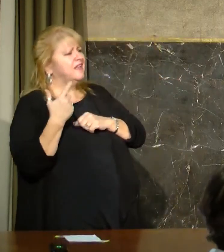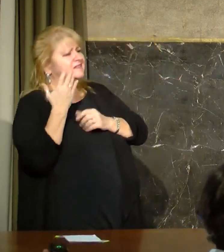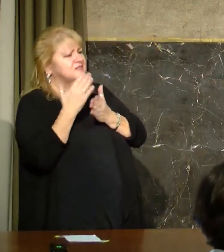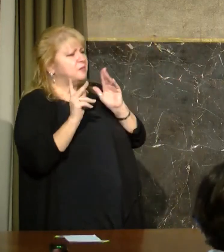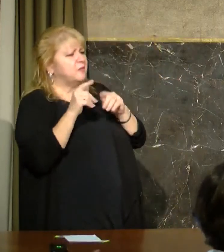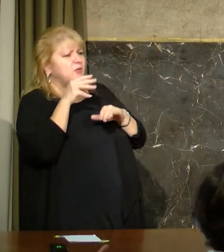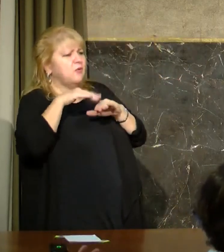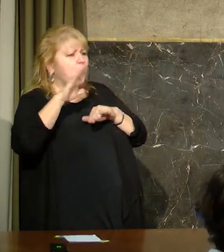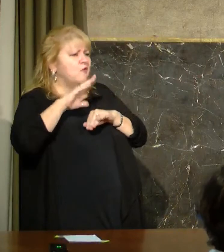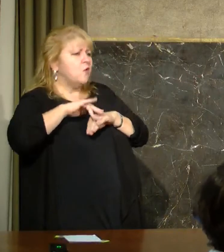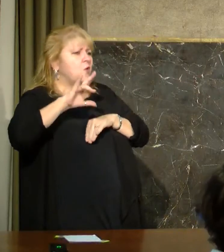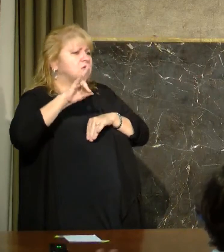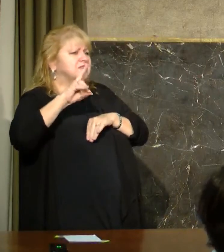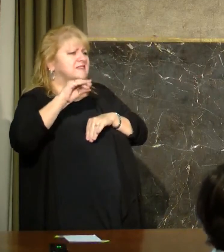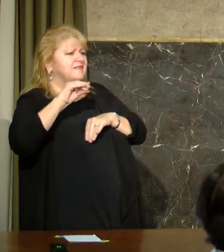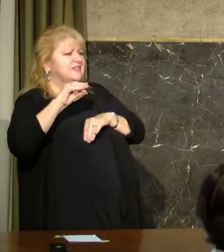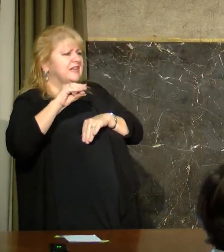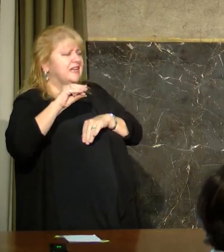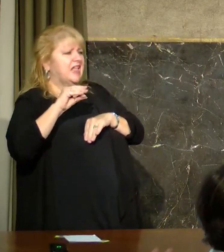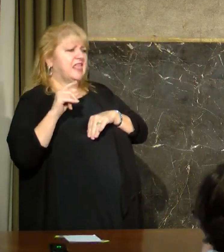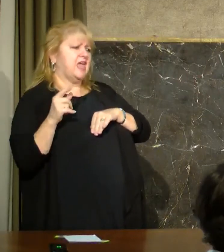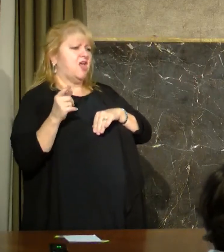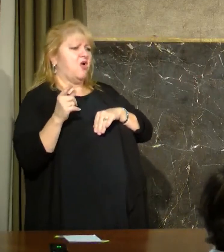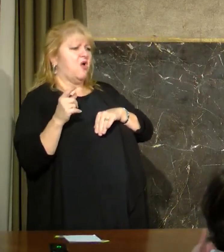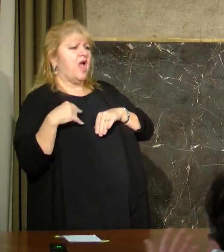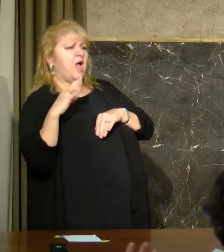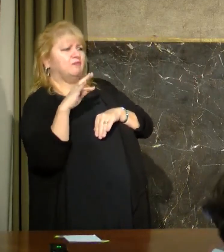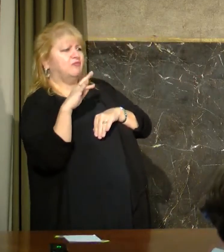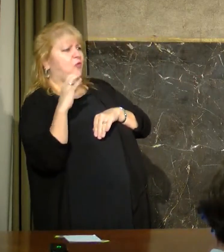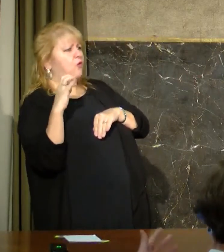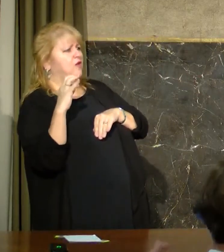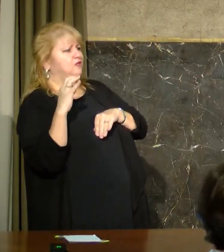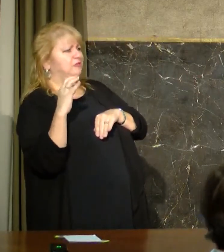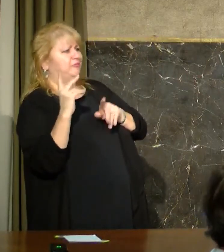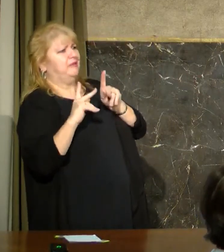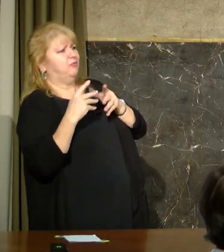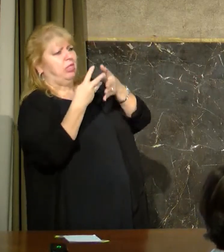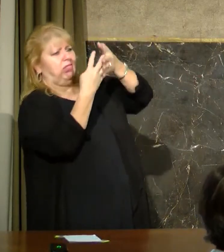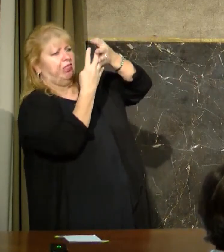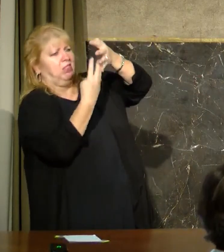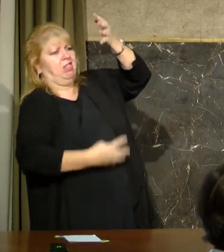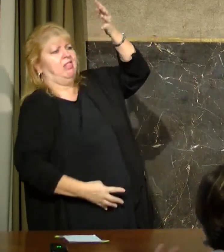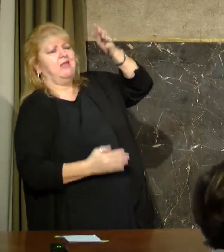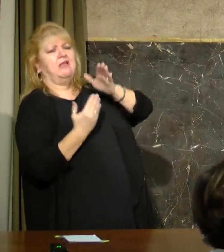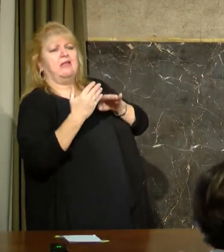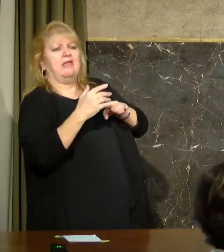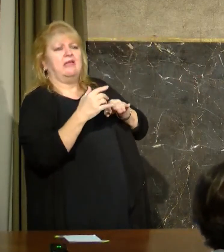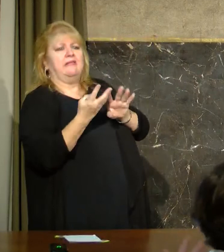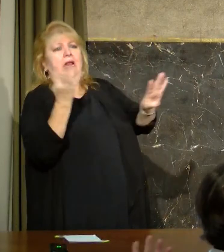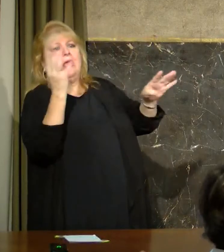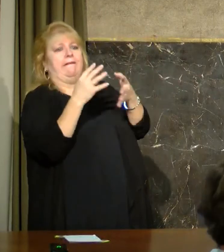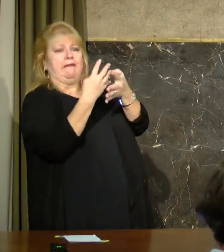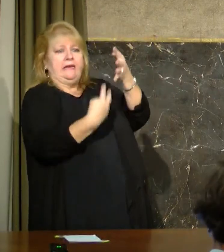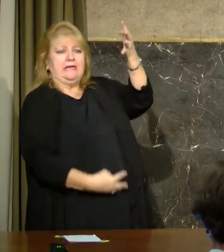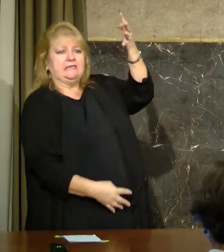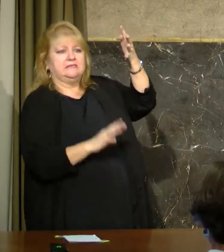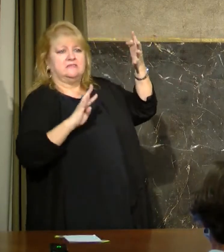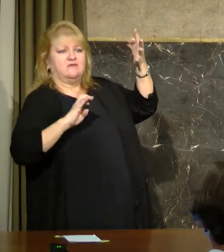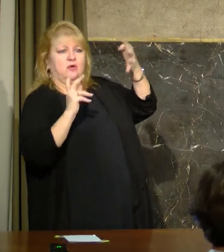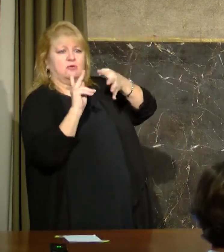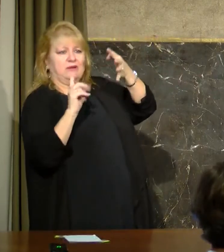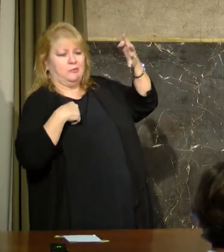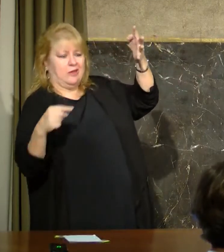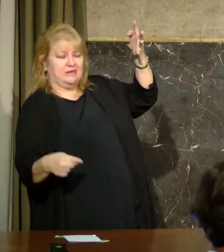a pharmacy and they think they're in line to get it, but now you're saying their pharmacy might not get the vaccine next week. What should the